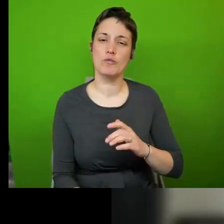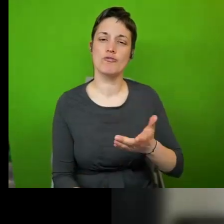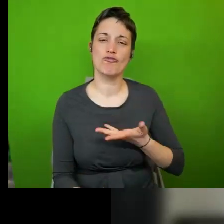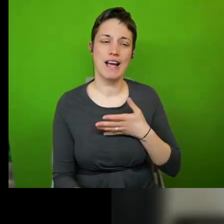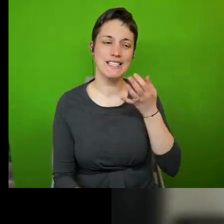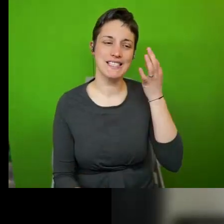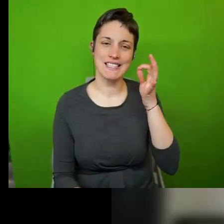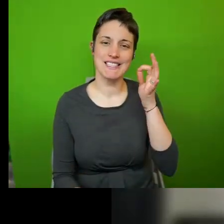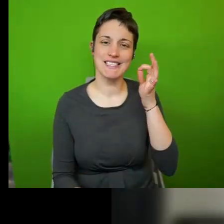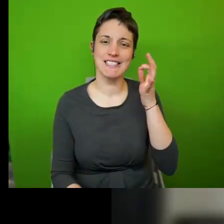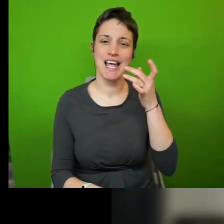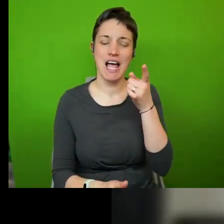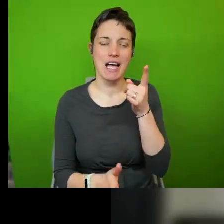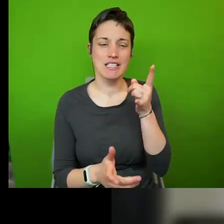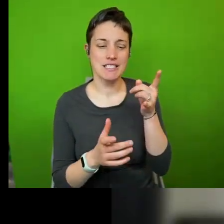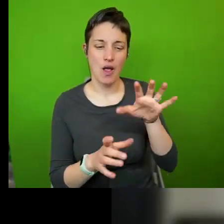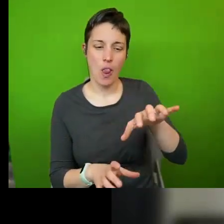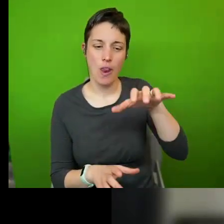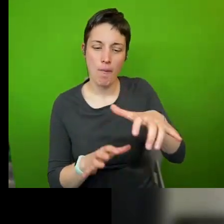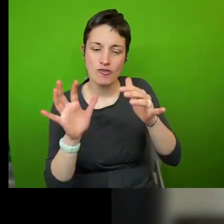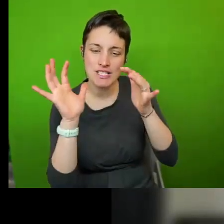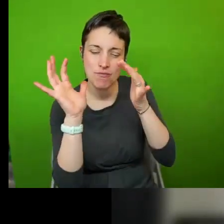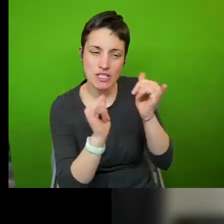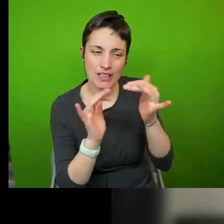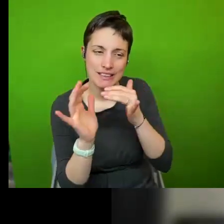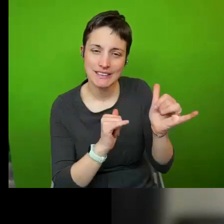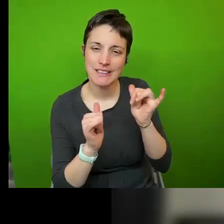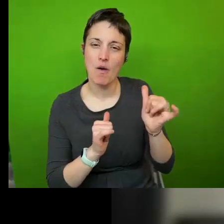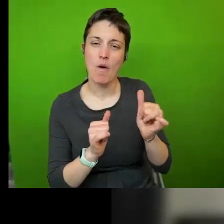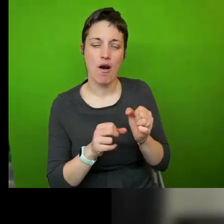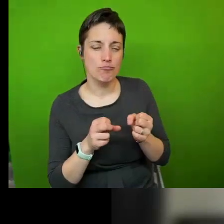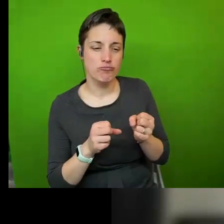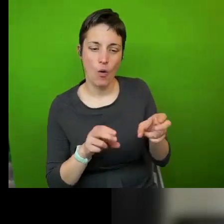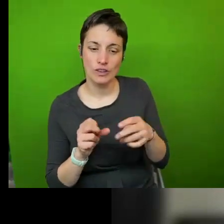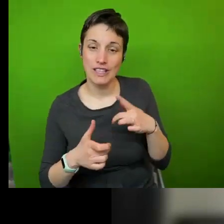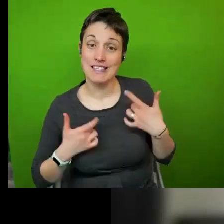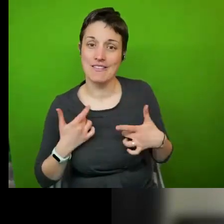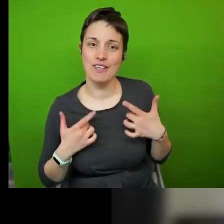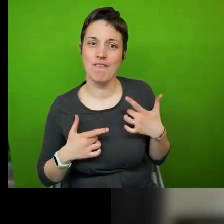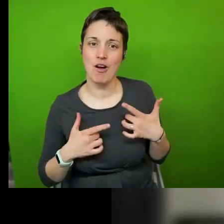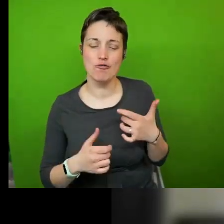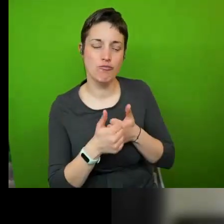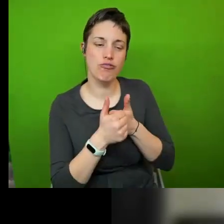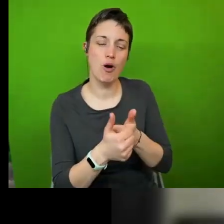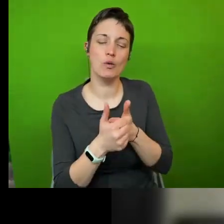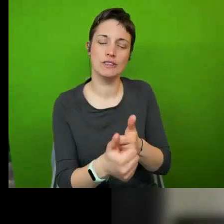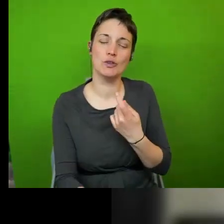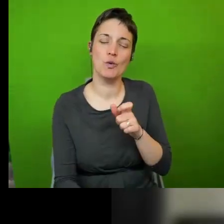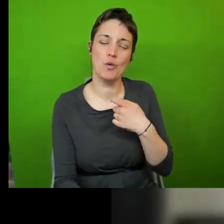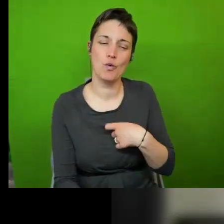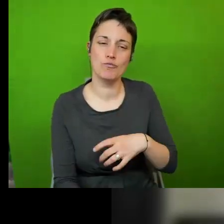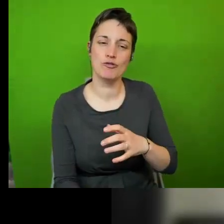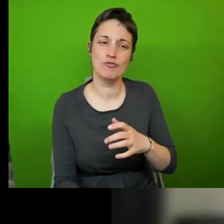laboratories for testing or implementing innovative approaches to promote human rights you know words like